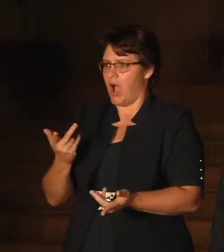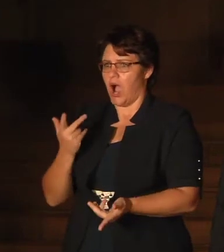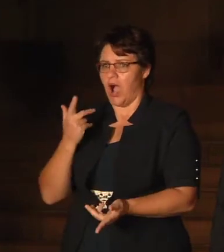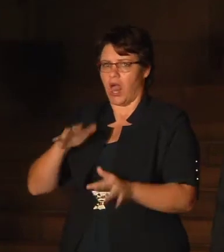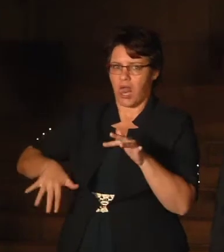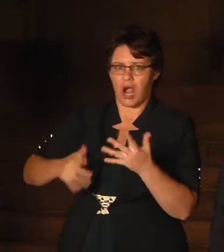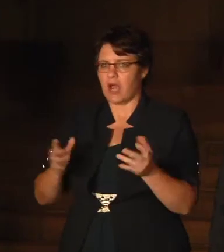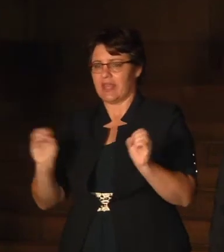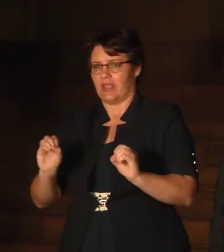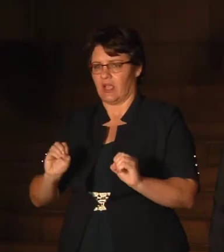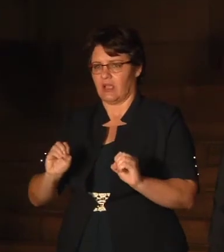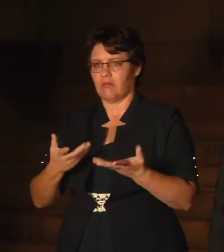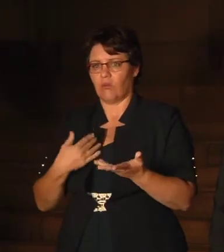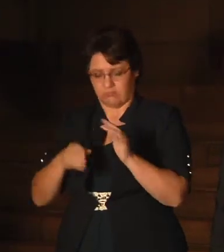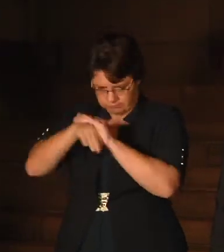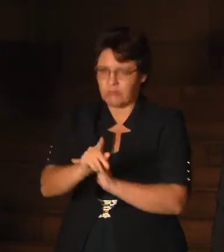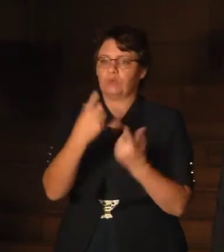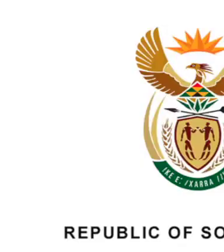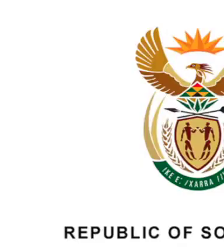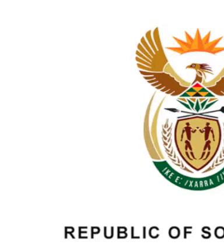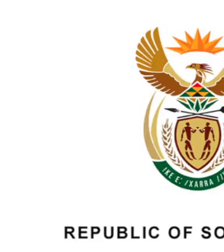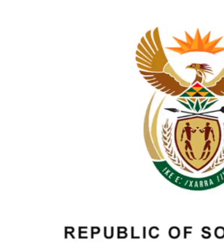eye. We will not hesitate. We will do so.